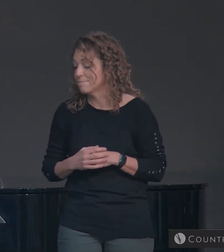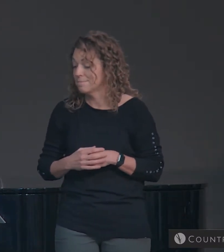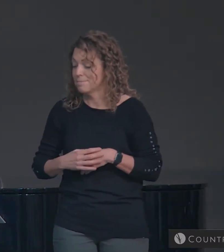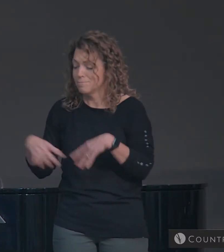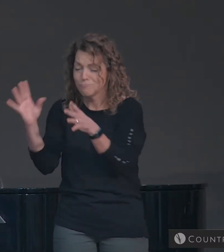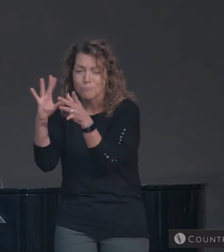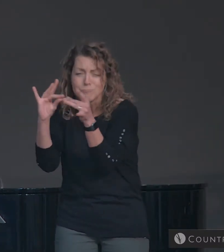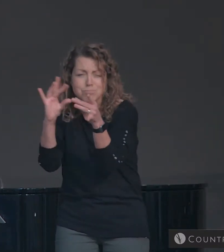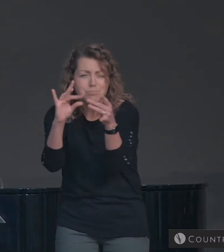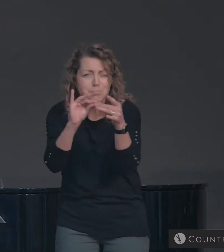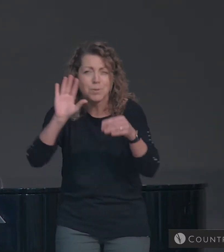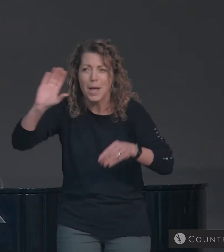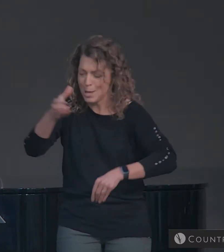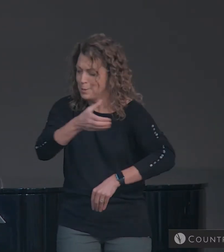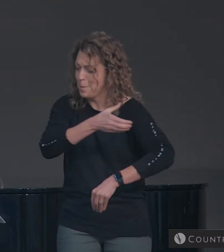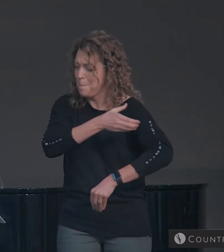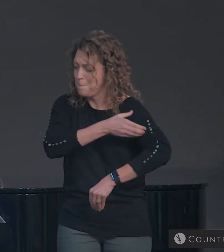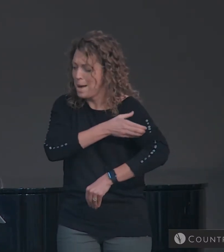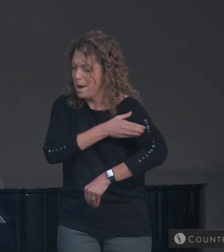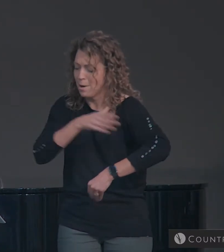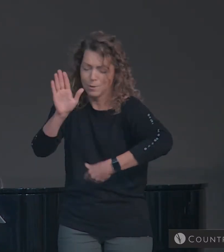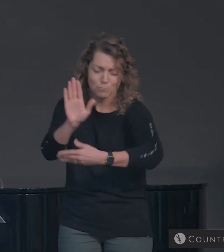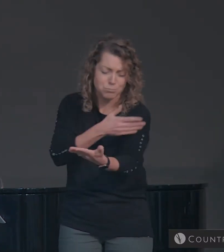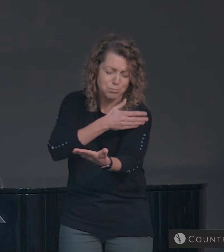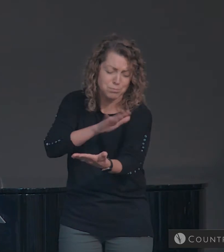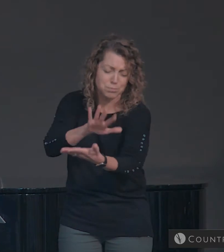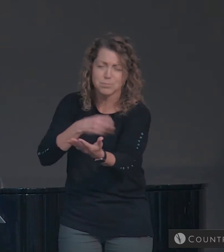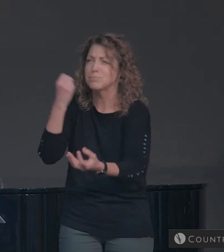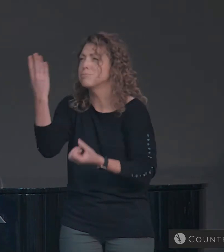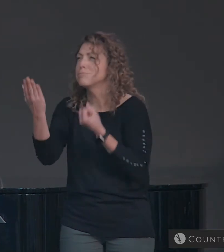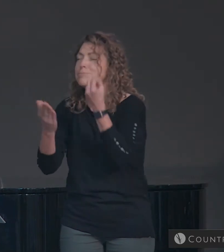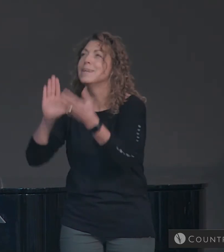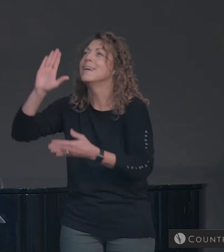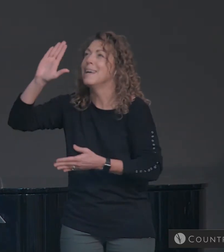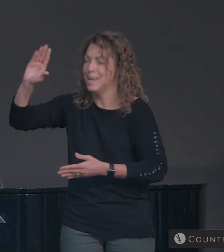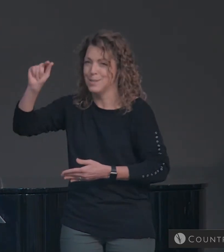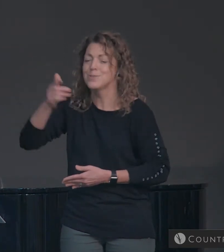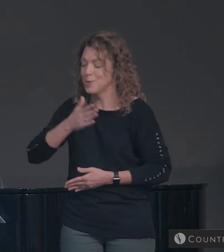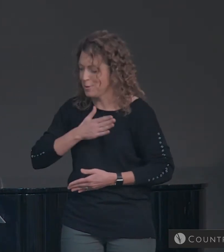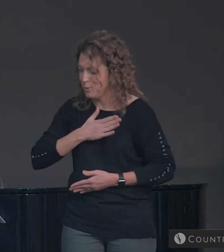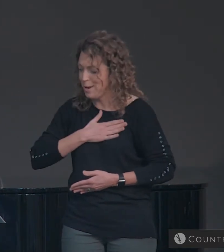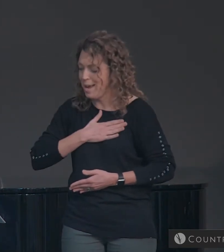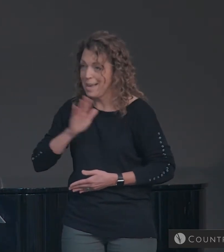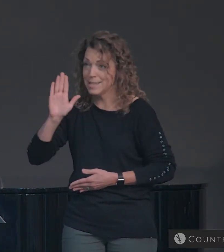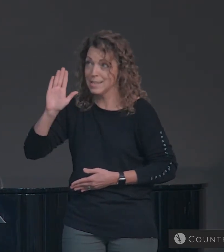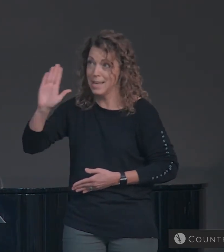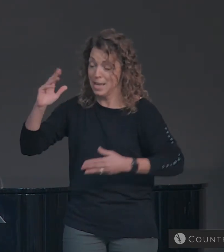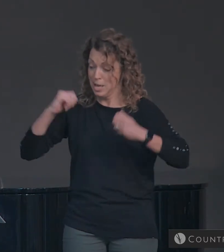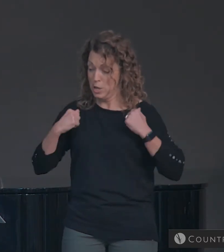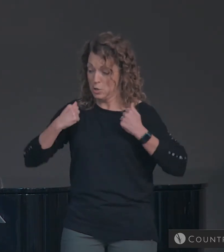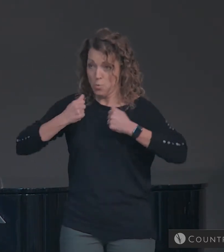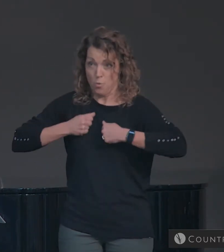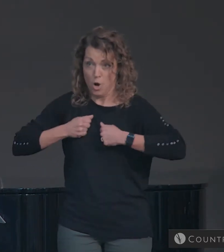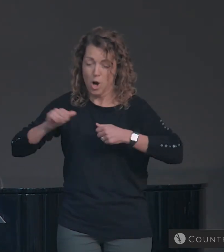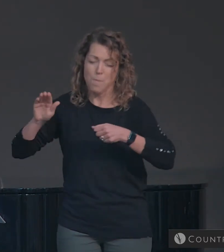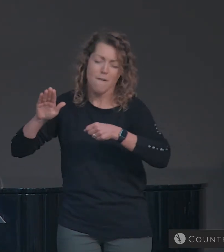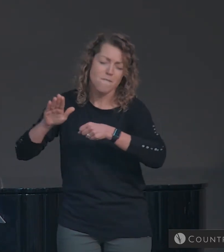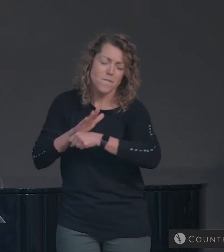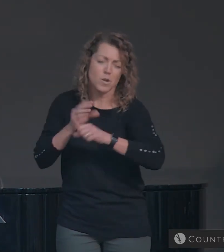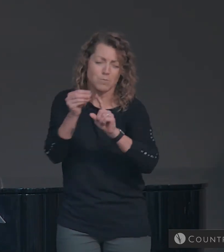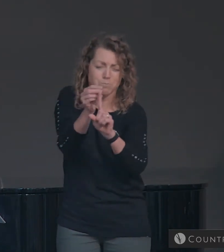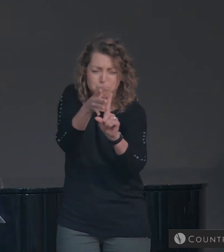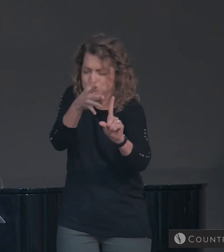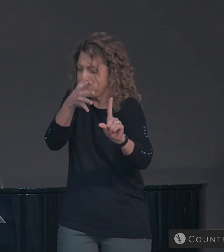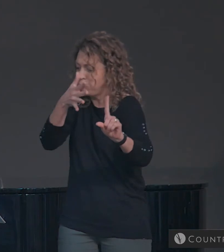O tell of his might and sing of his grace Whose robe